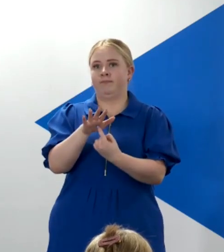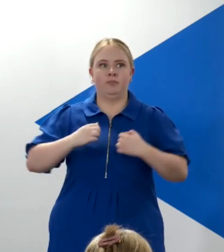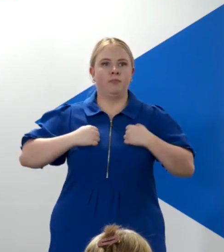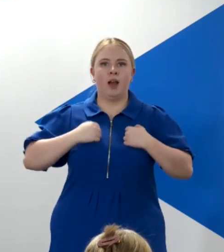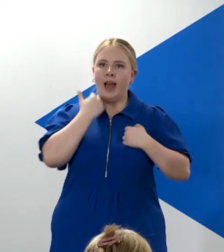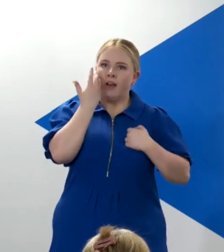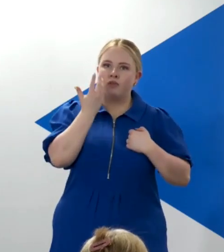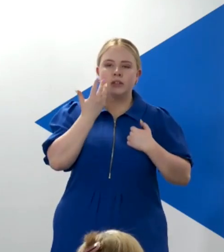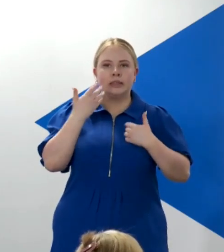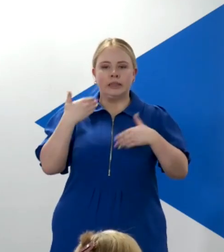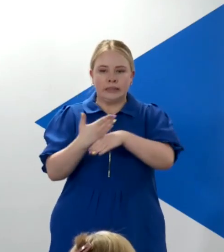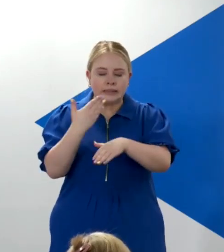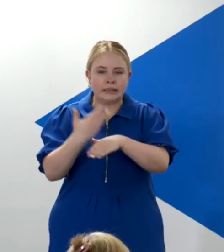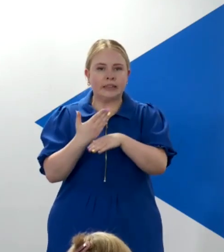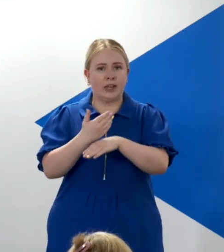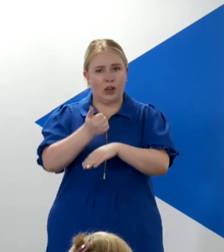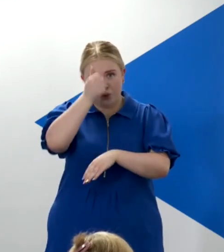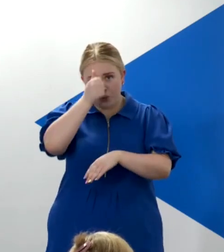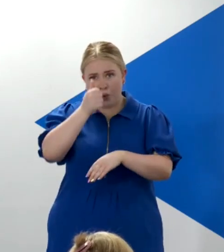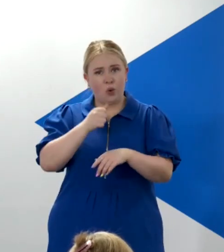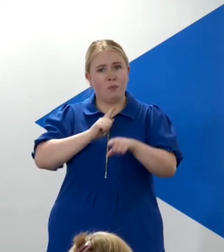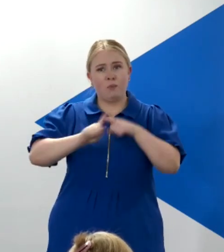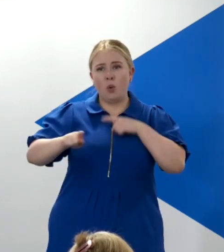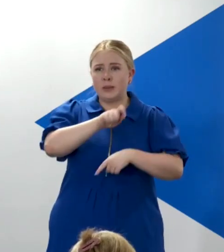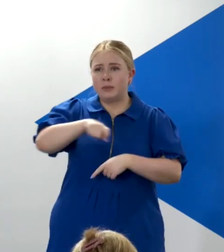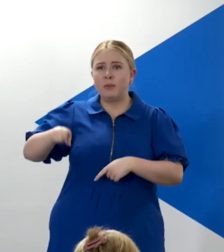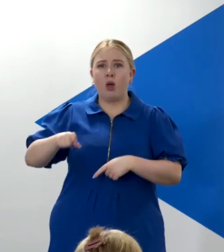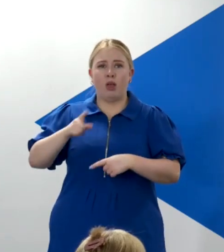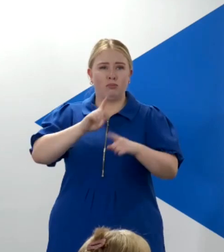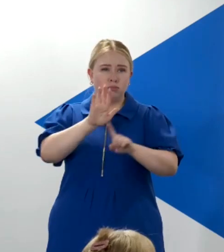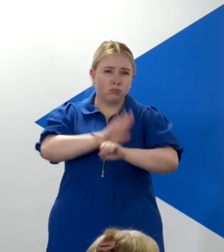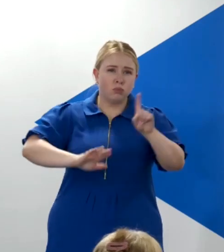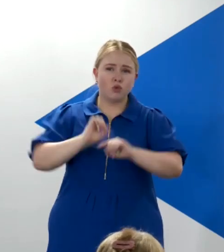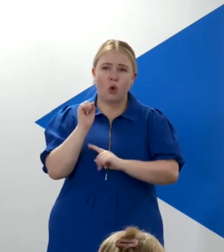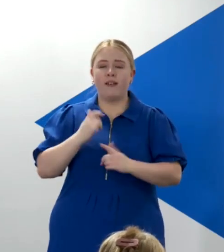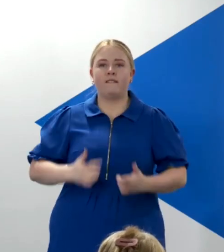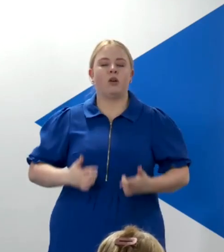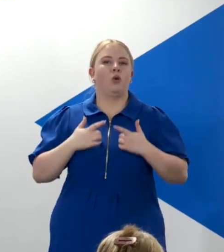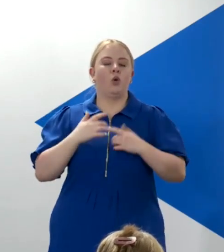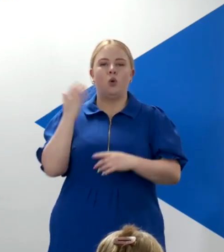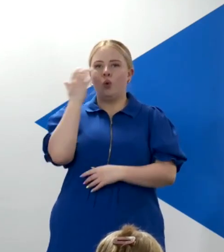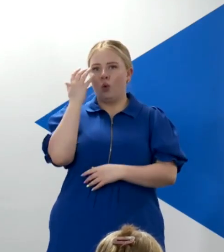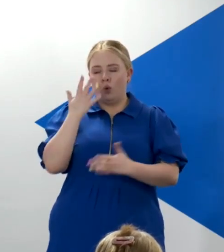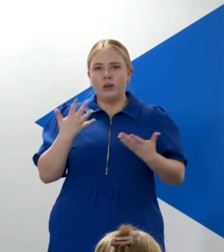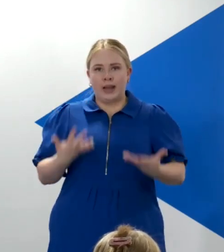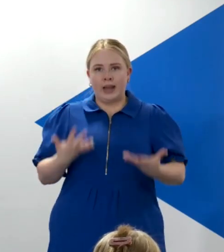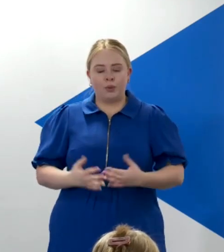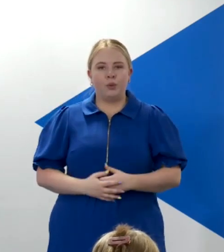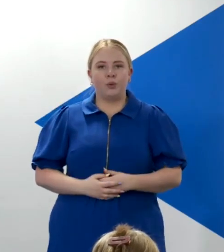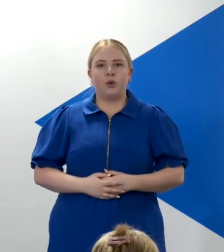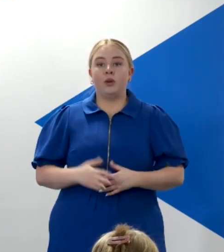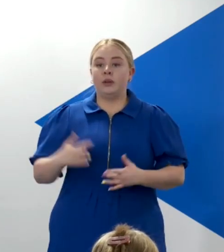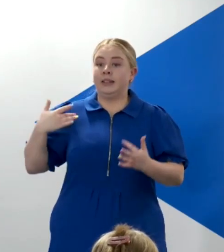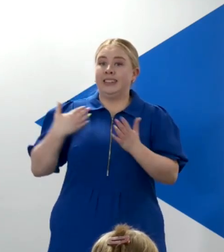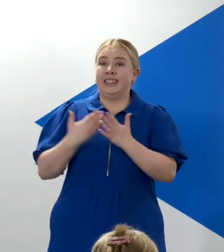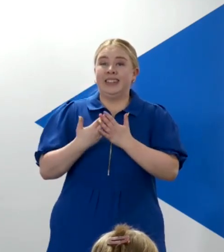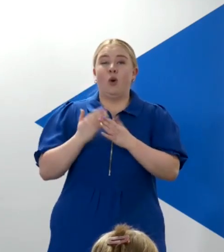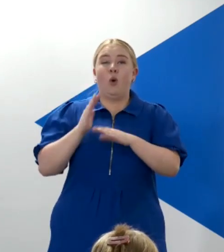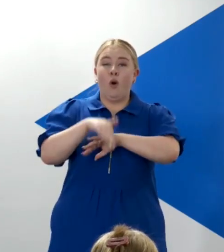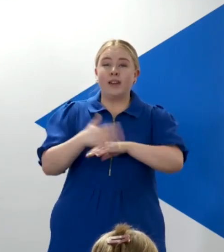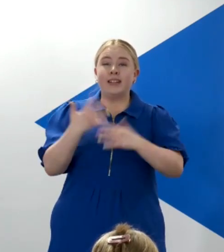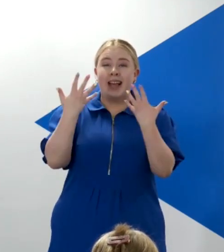and undoubtedly is a priority for the people of Scotland. It is over a decade of Westminster